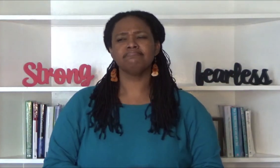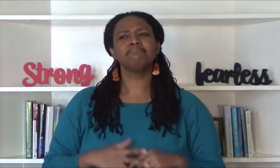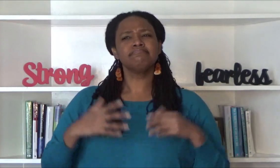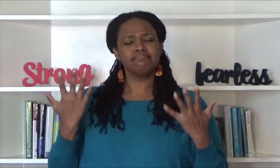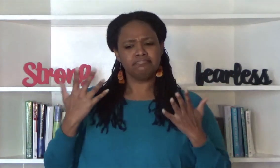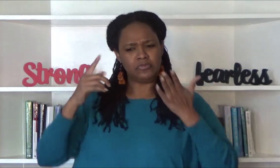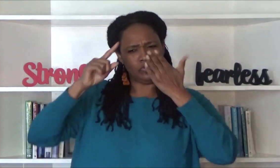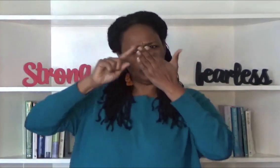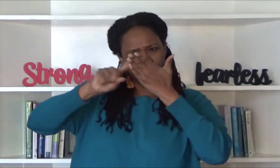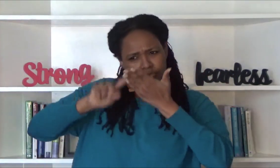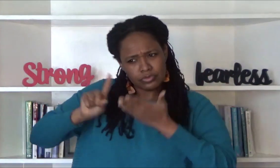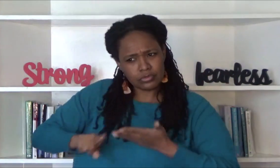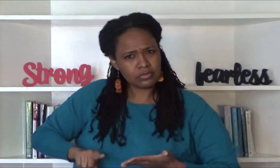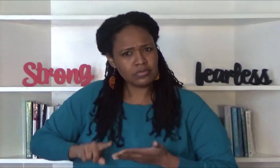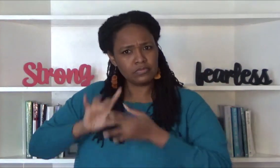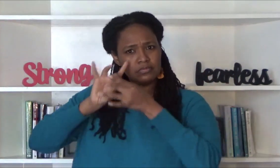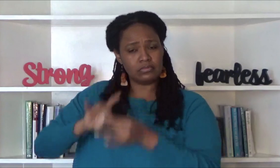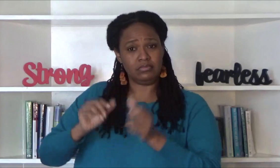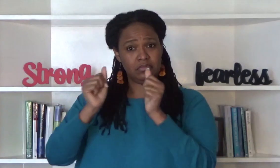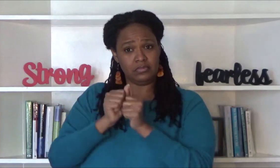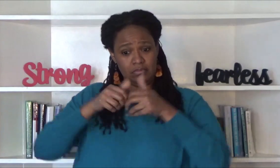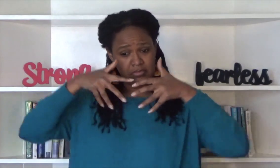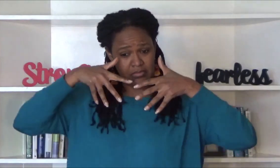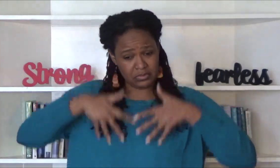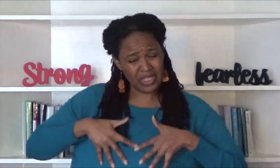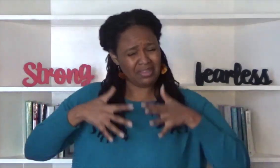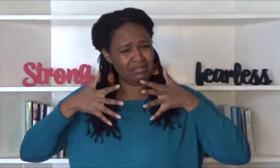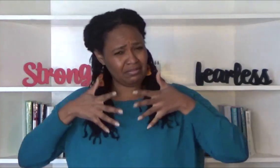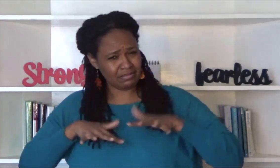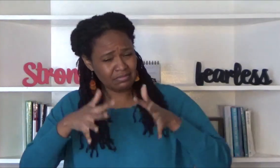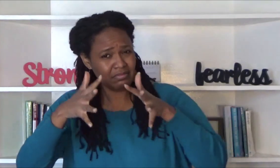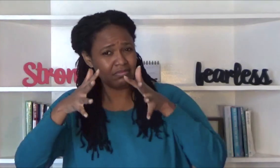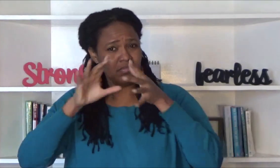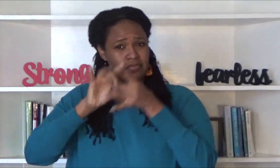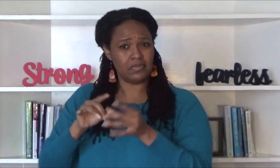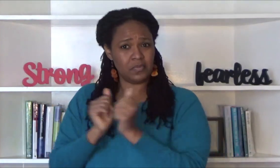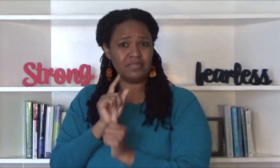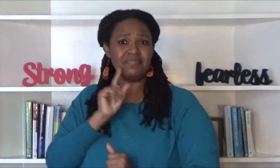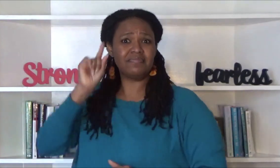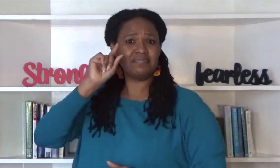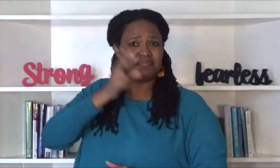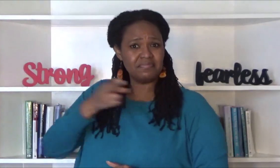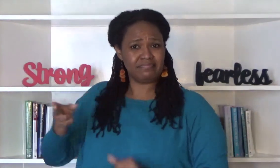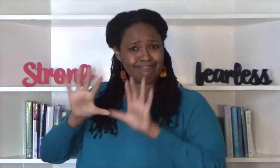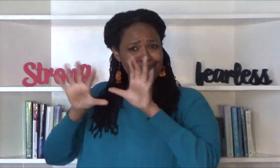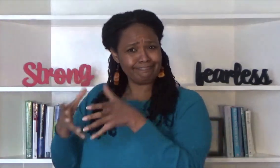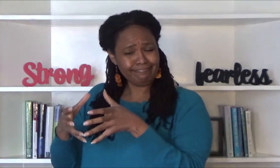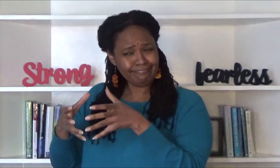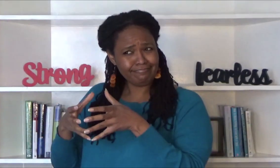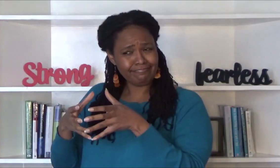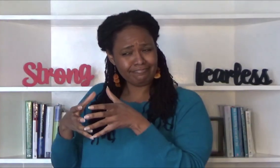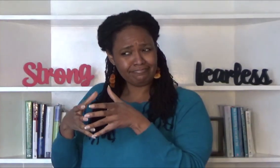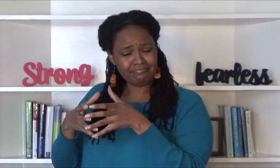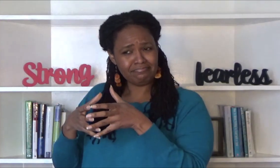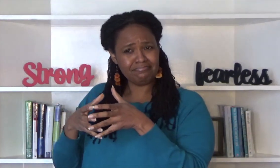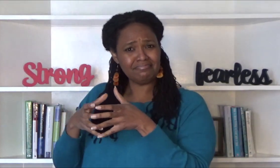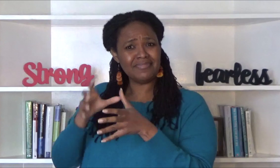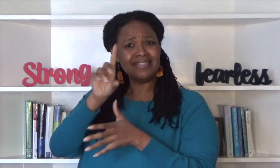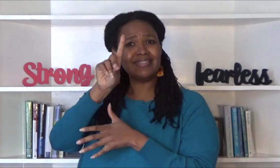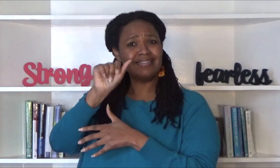research focused on the struggle with depression and anxiety among the deaf and hard of hearing population statistical